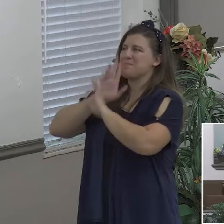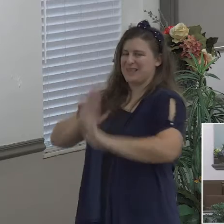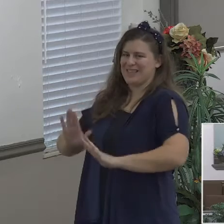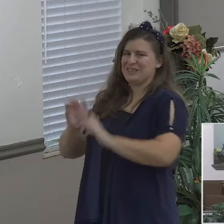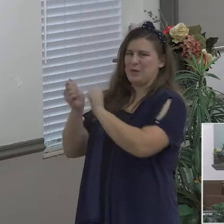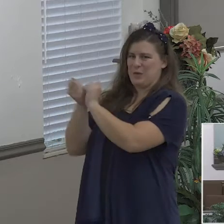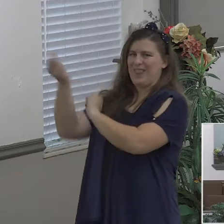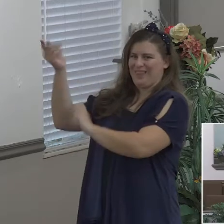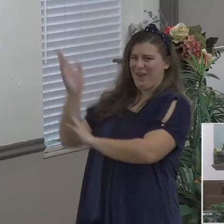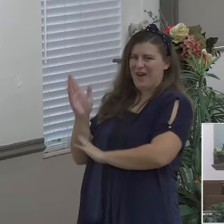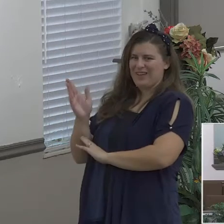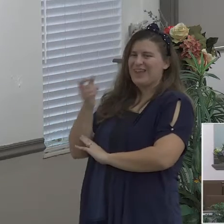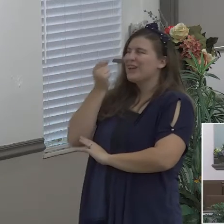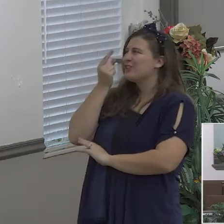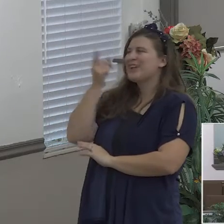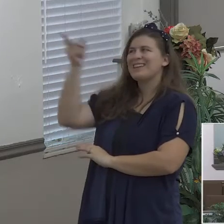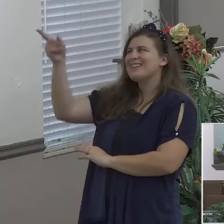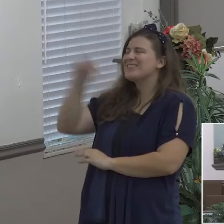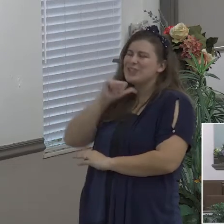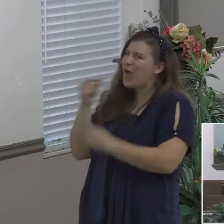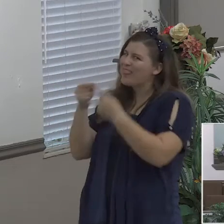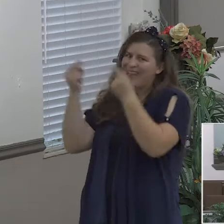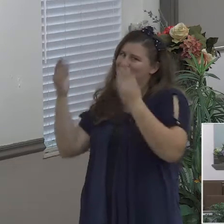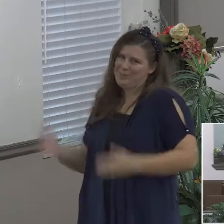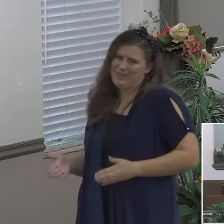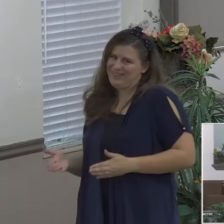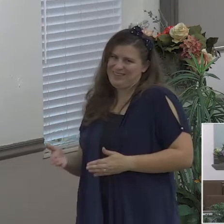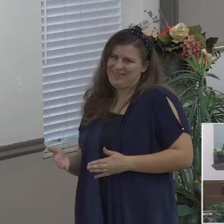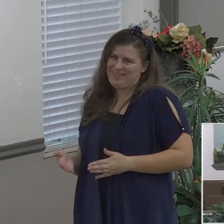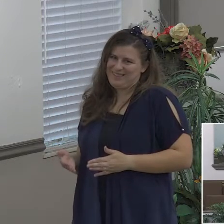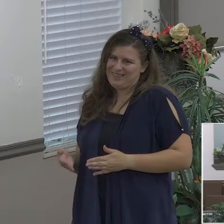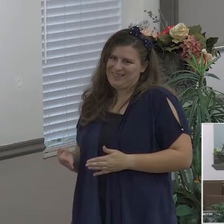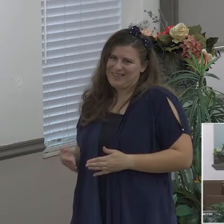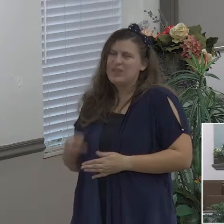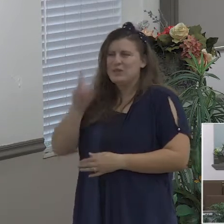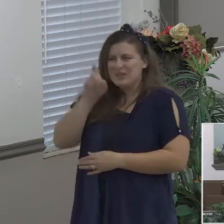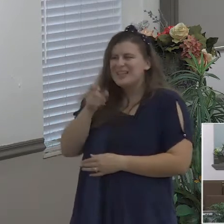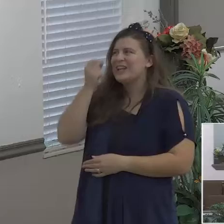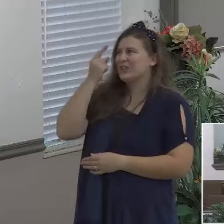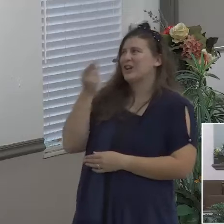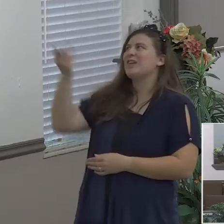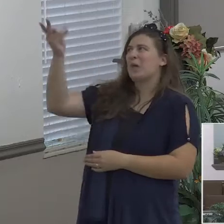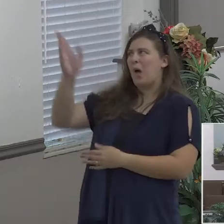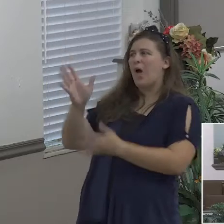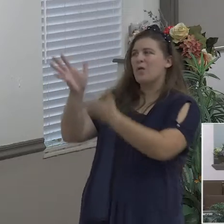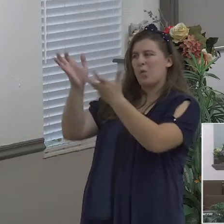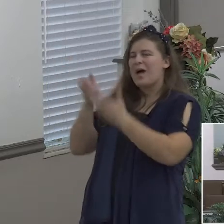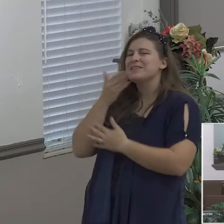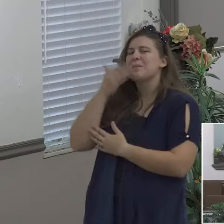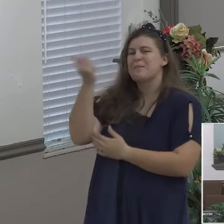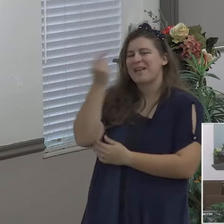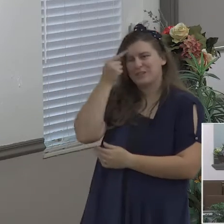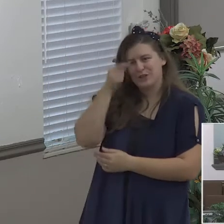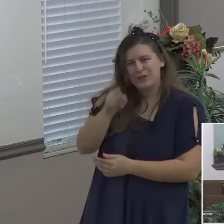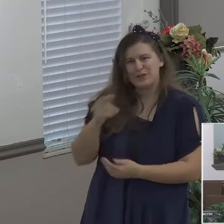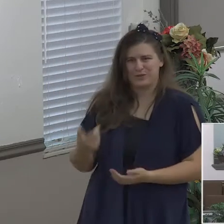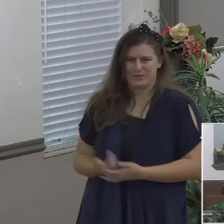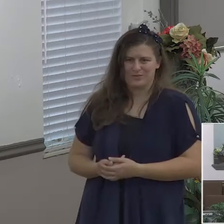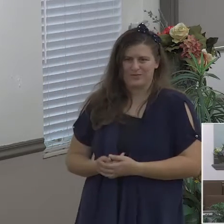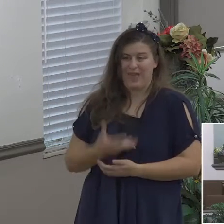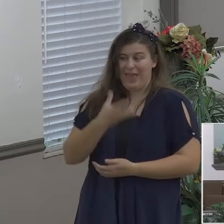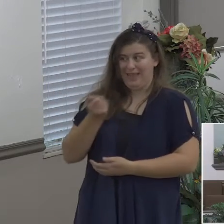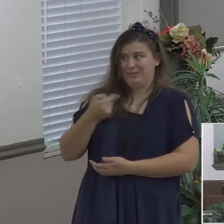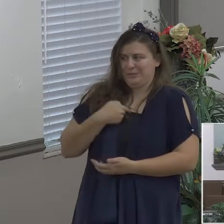until you understand that God wants the very best for you and me until we understand that